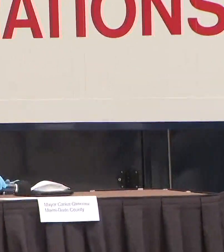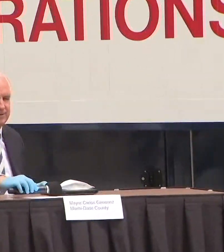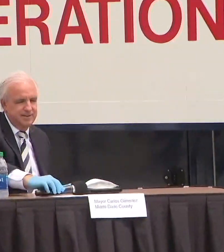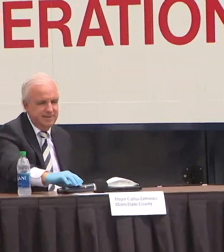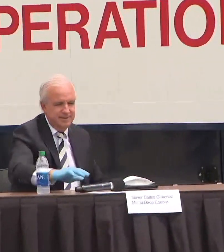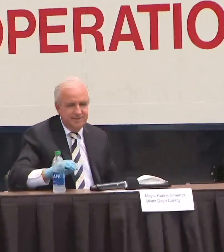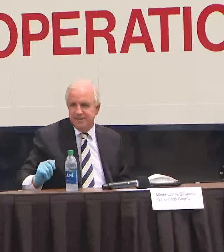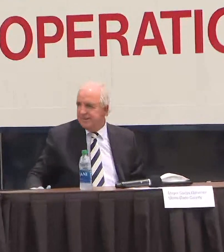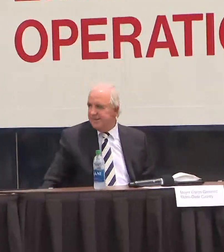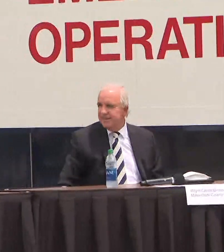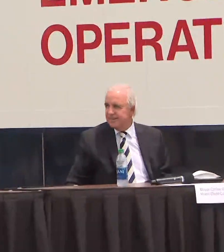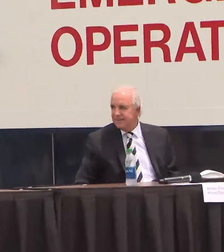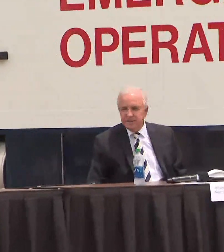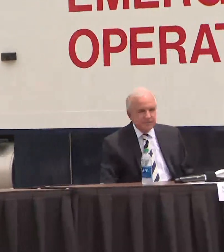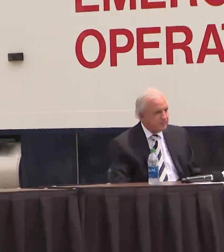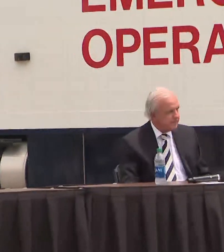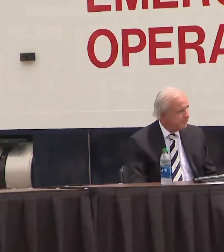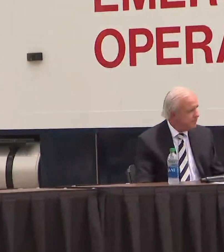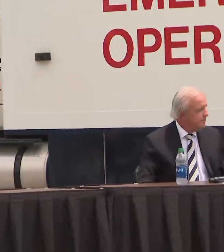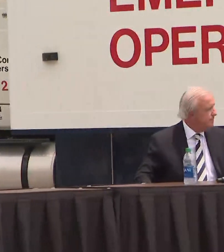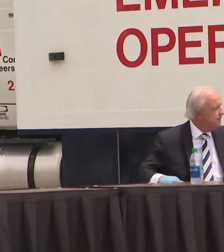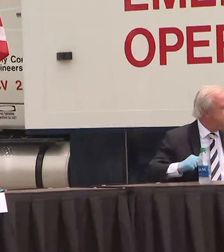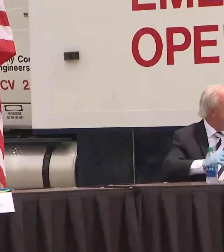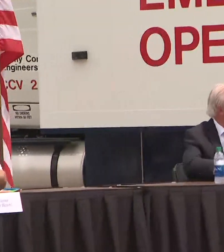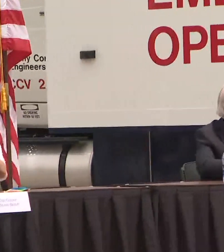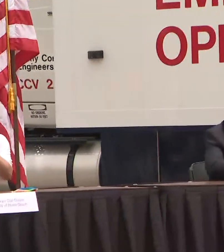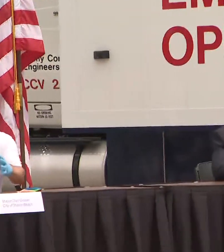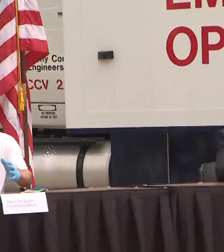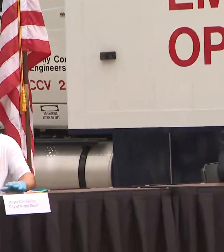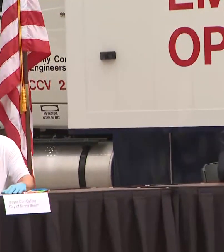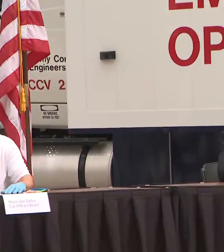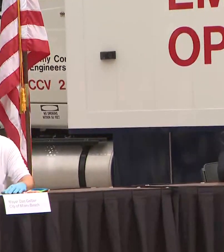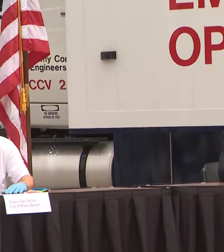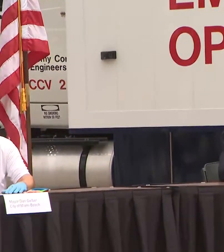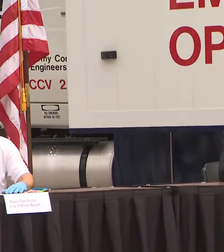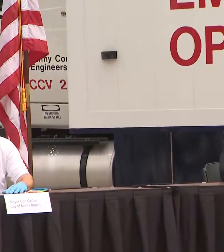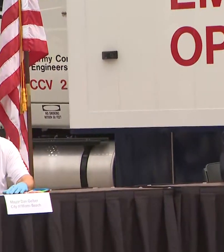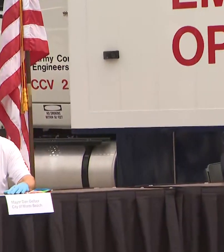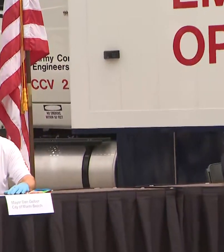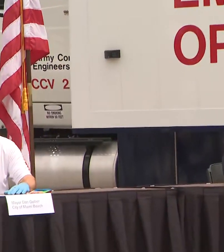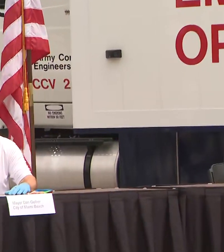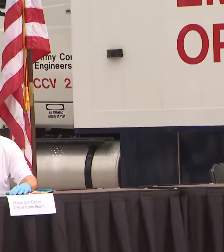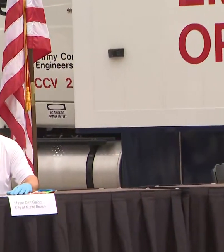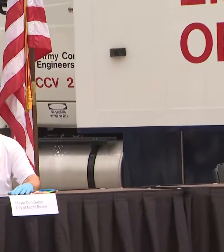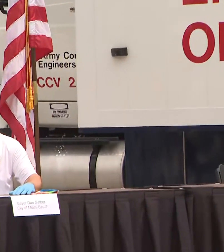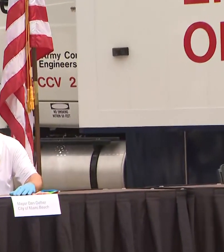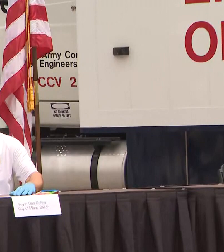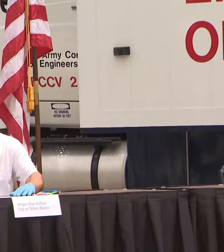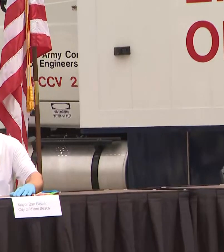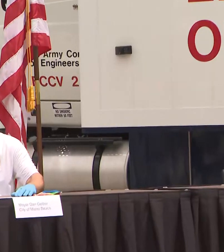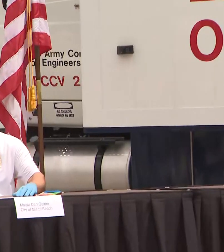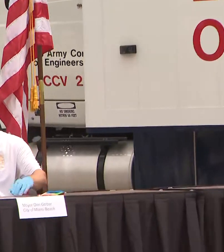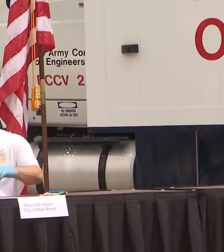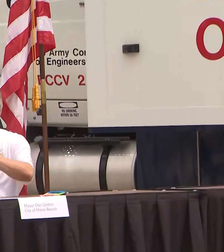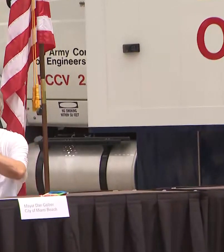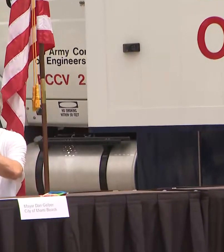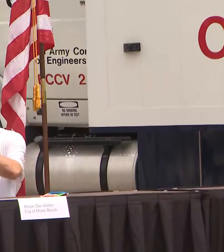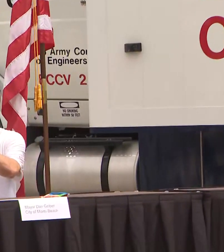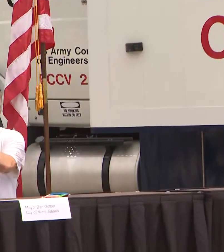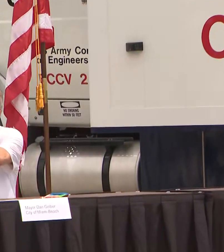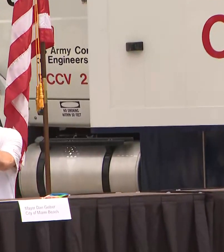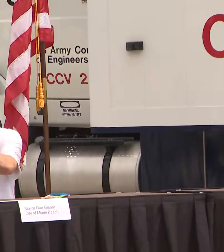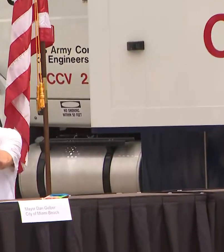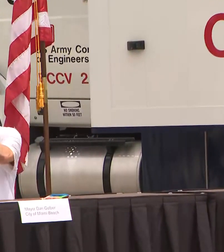gracias first I want to acknowledge every morning my commission meets on the phone with our city manager some of them are here today